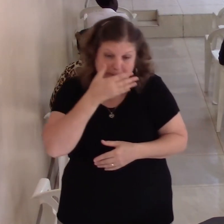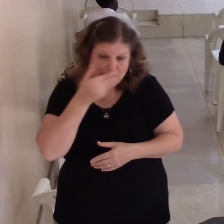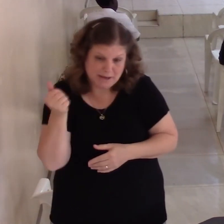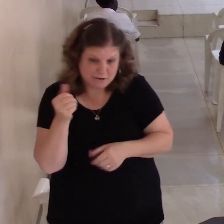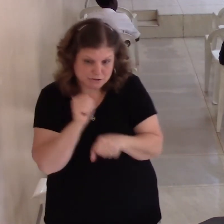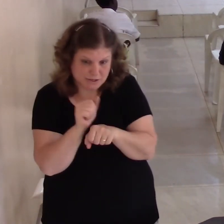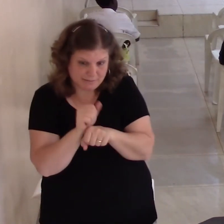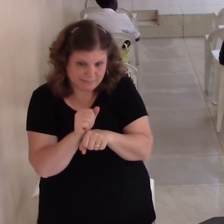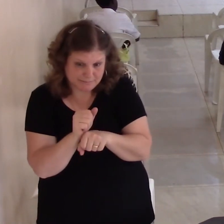food.